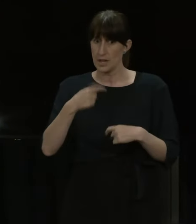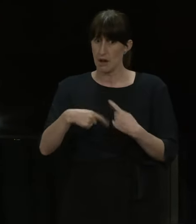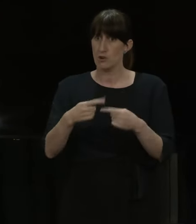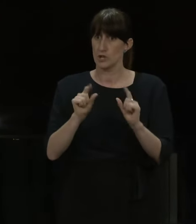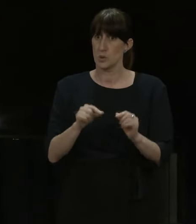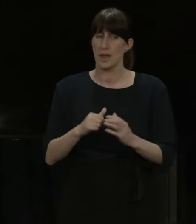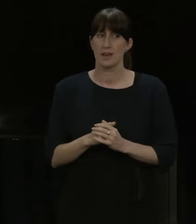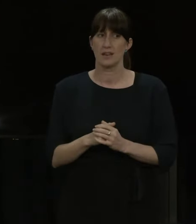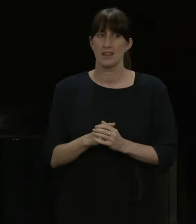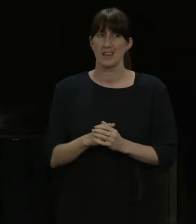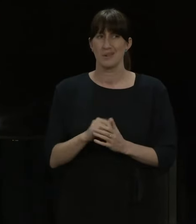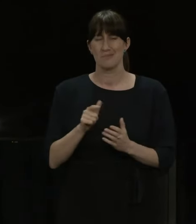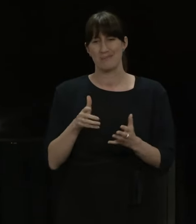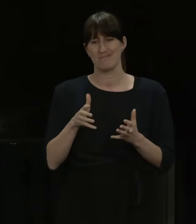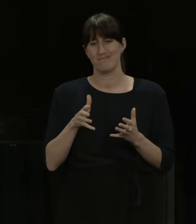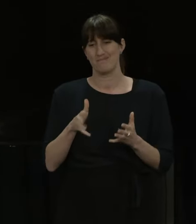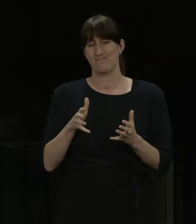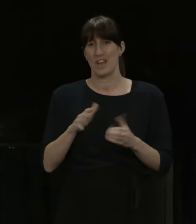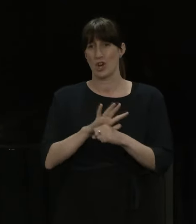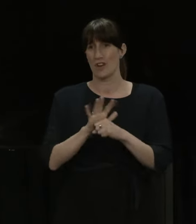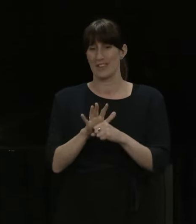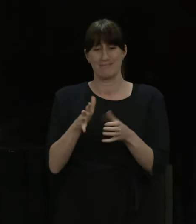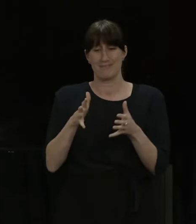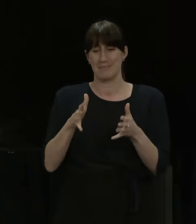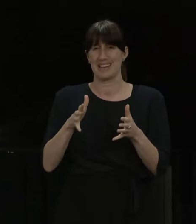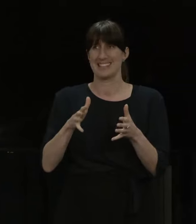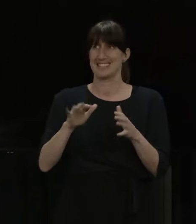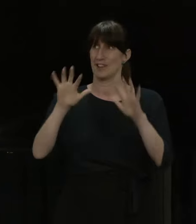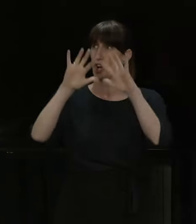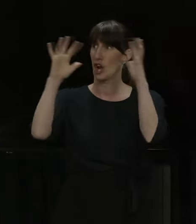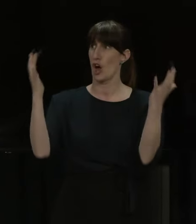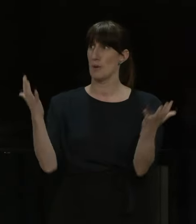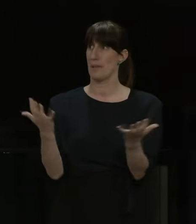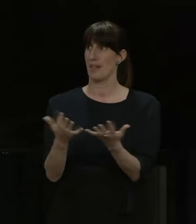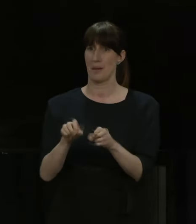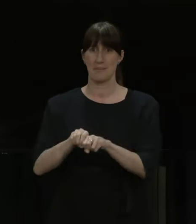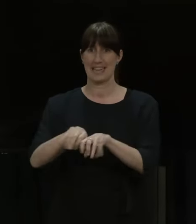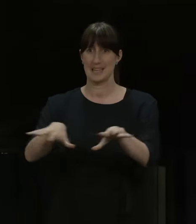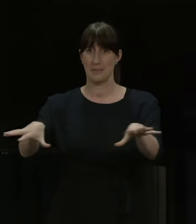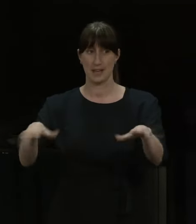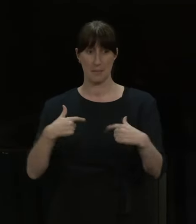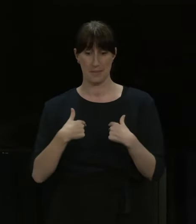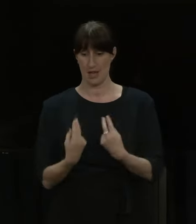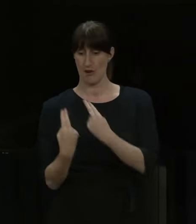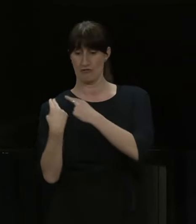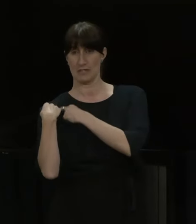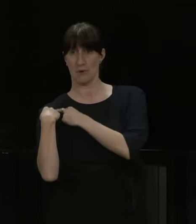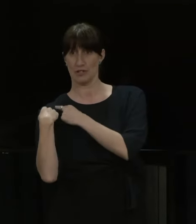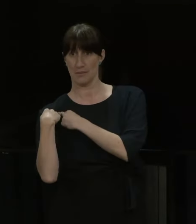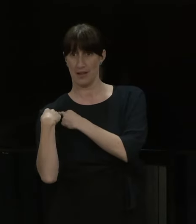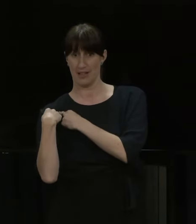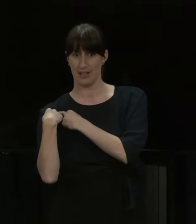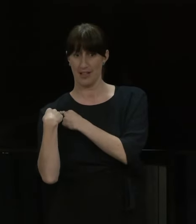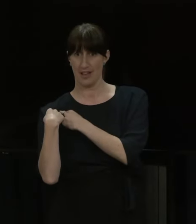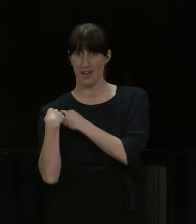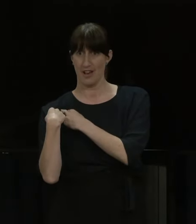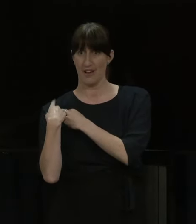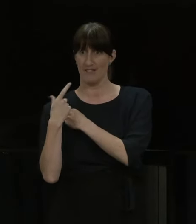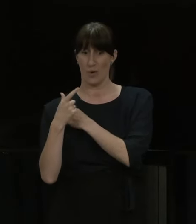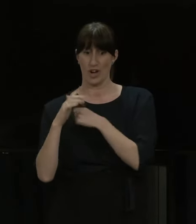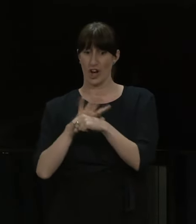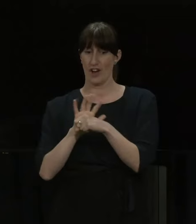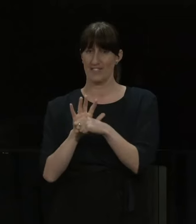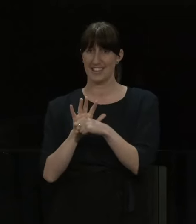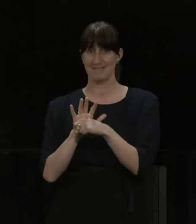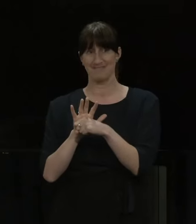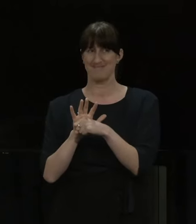it's a global pandemic. So in terms of do I accept responsibility for the consequences of a global pandemic,